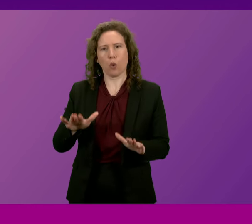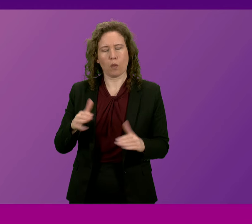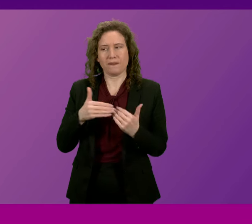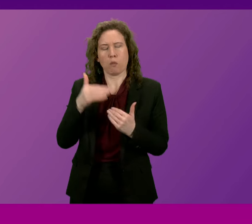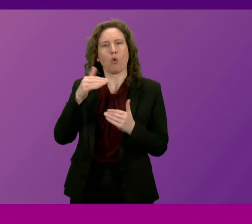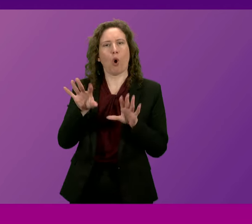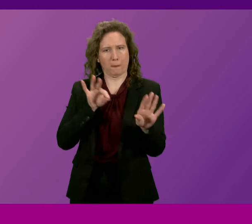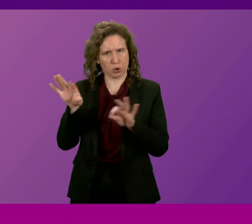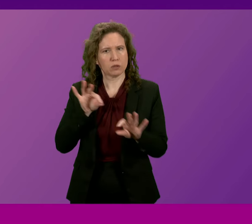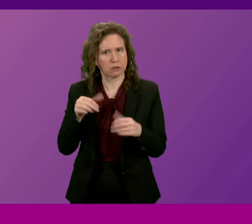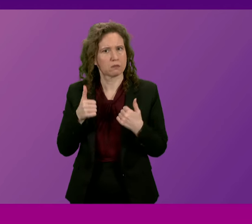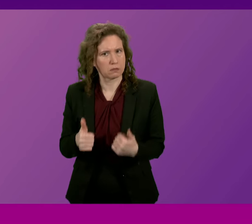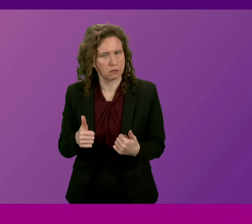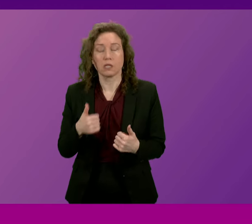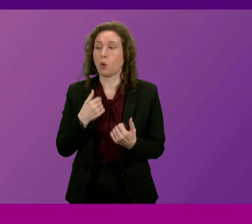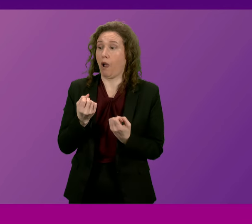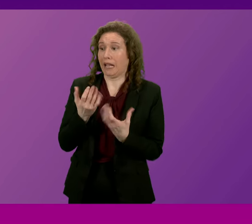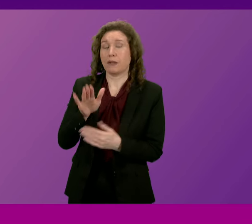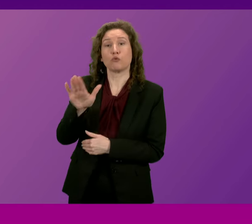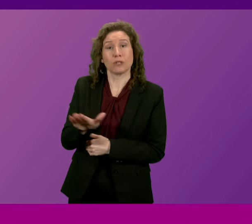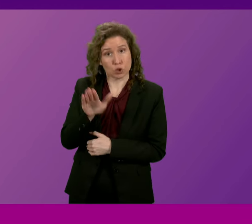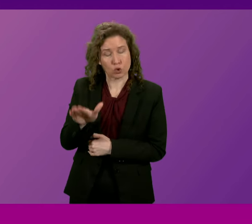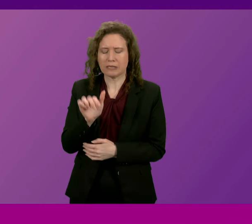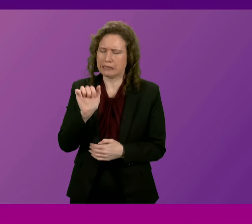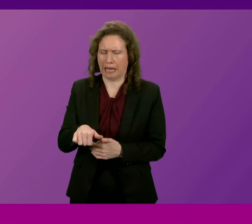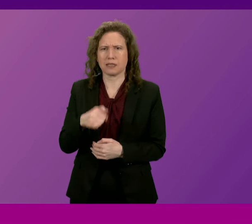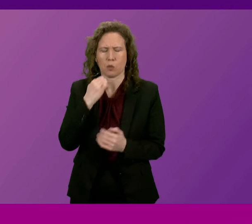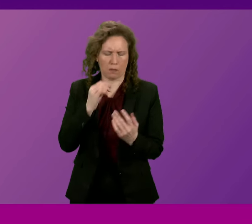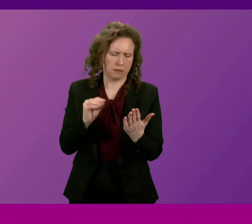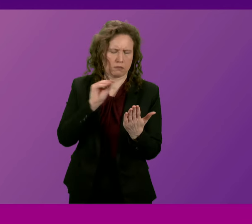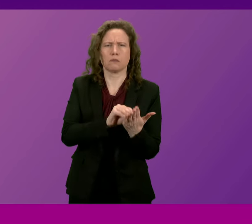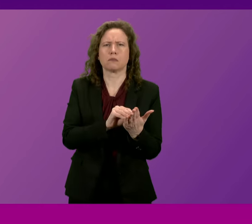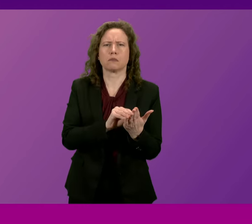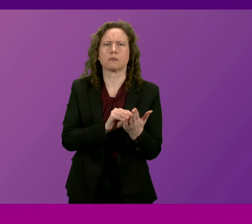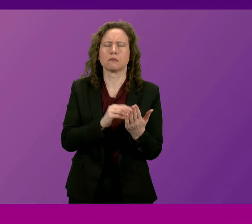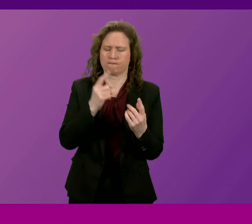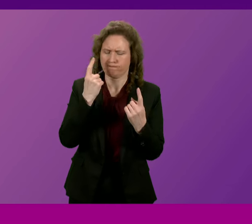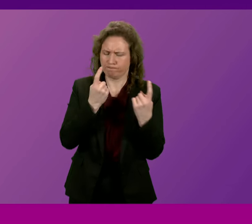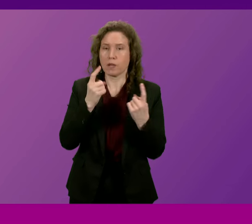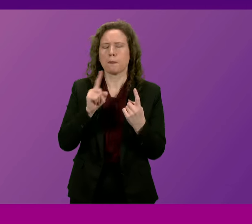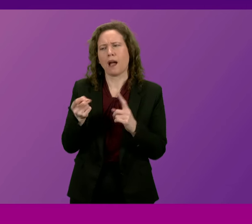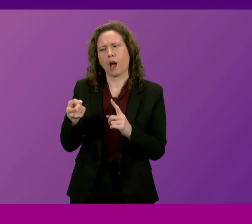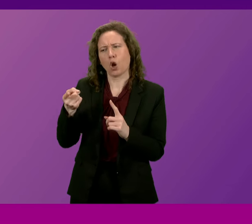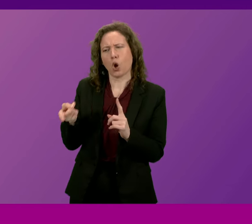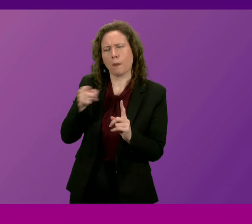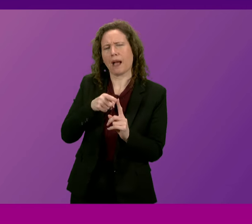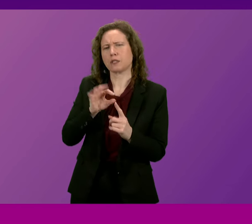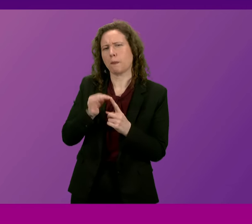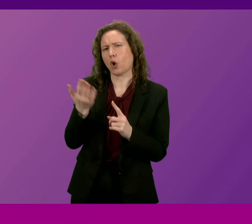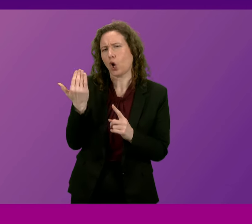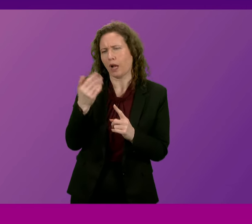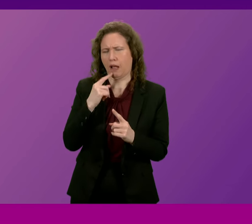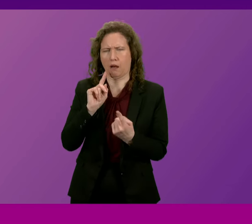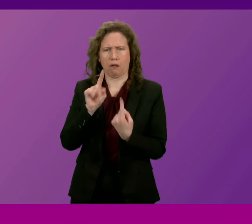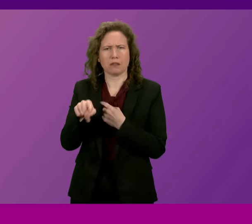available, so I give Mr Griffin the assurance that that will be uppermost in our thinking. But I do come back to the point I was making to Mr Sawa.